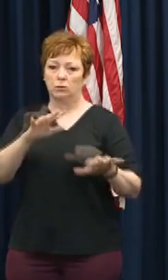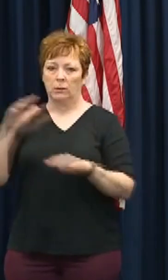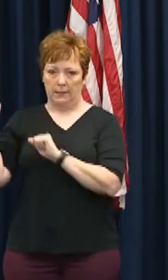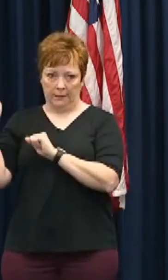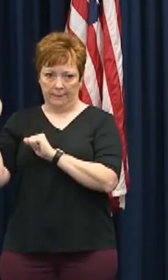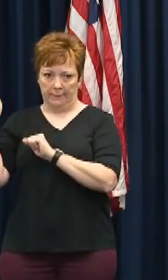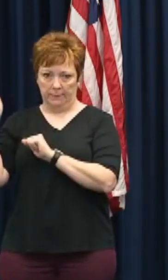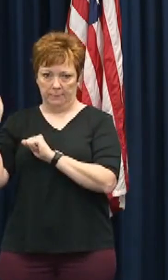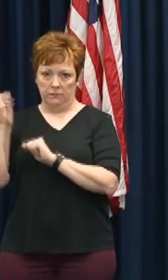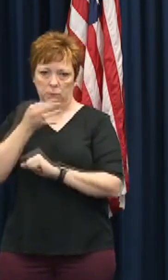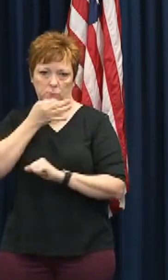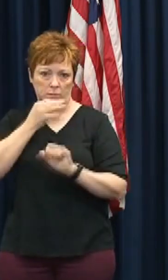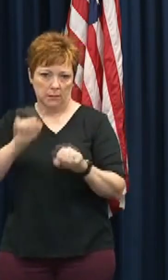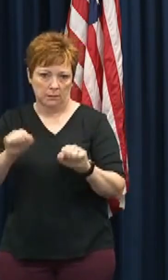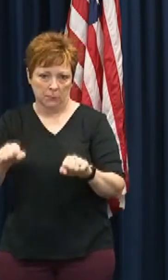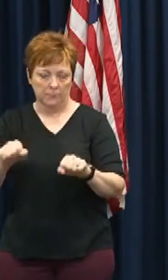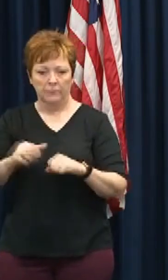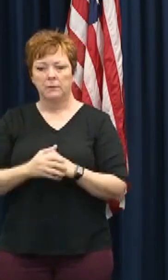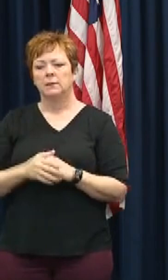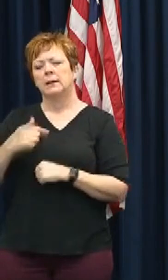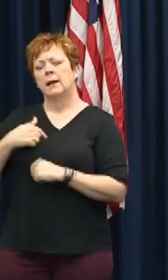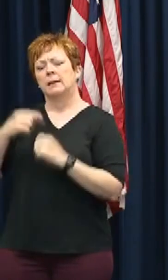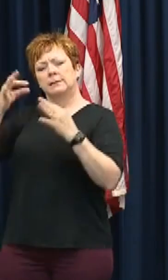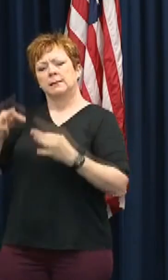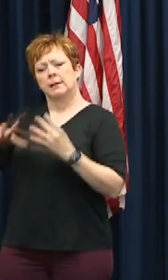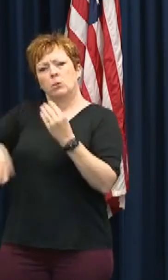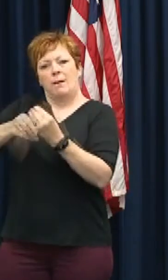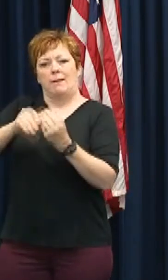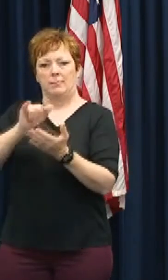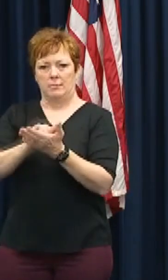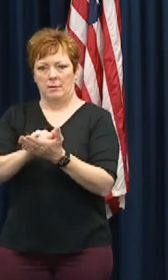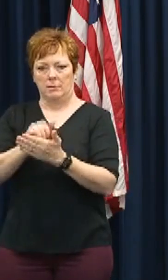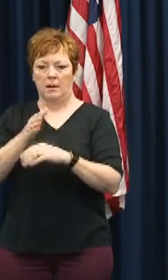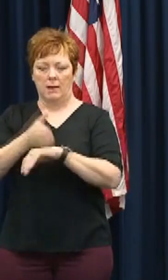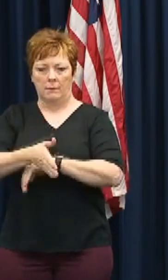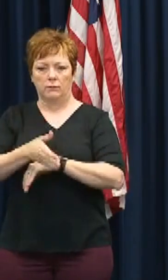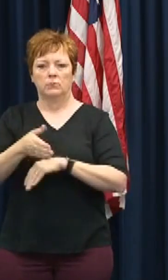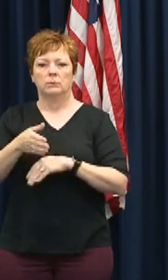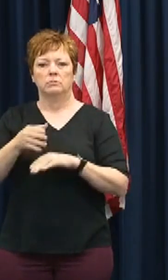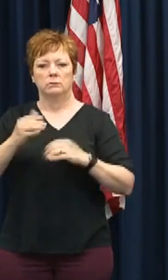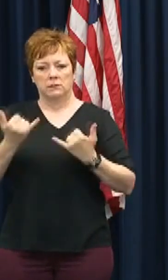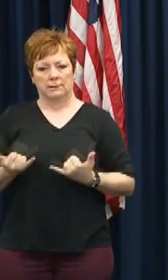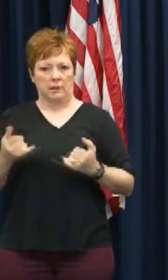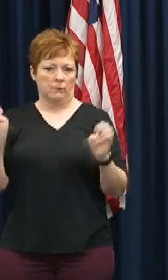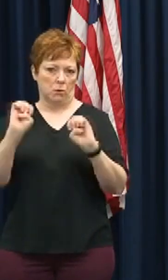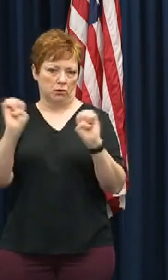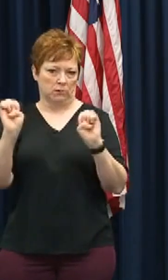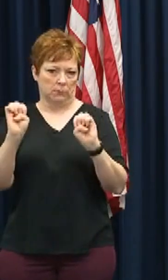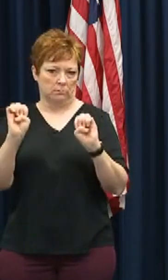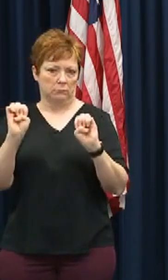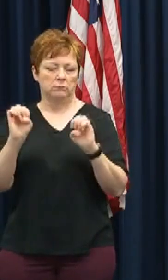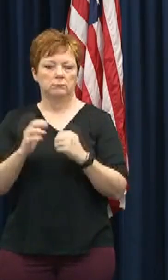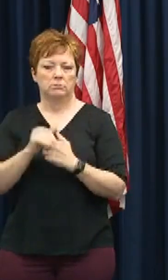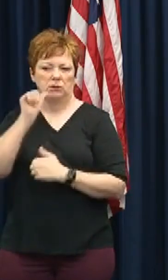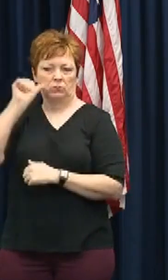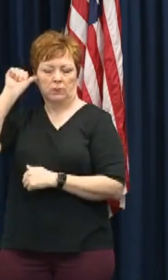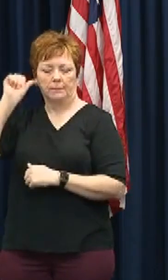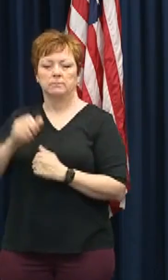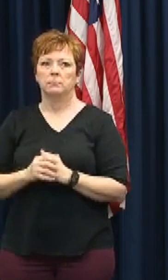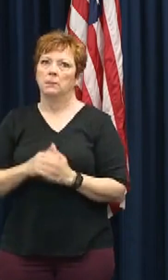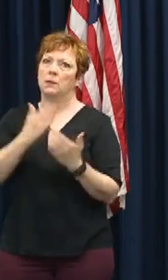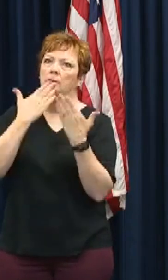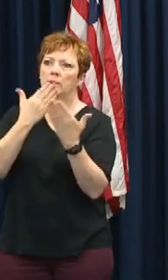did this in a supplemental state of emergency that was issued yesterday, just after lunch. And